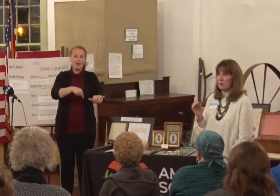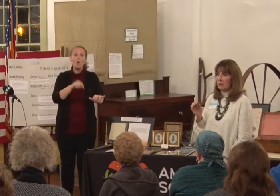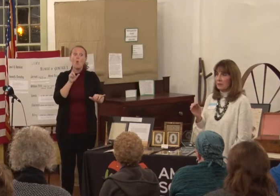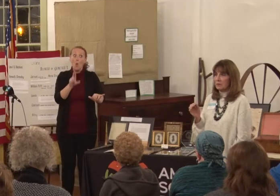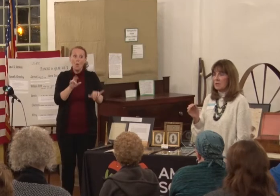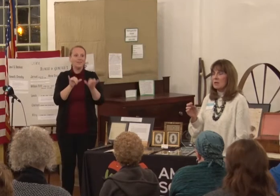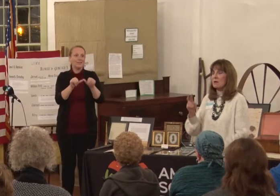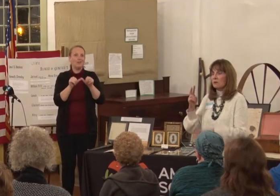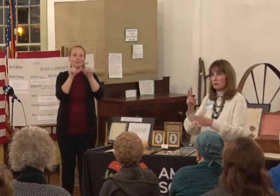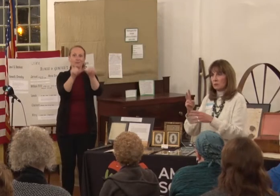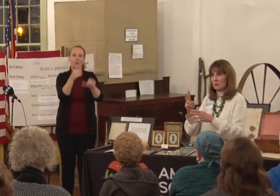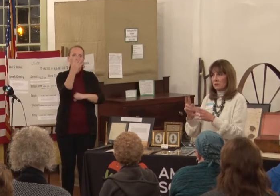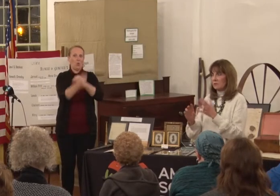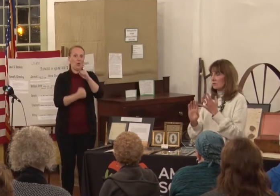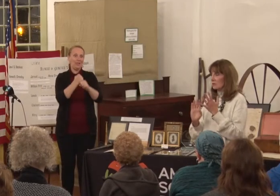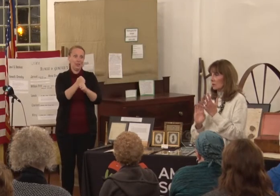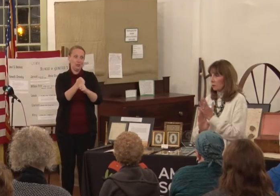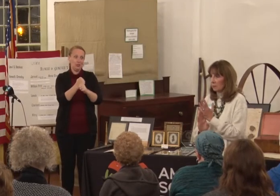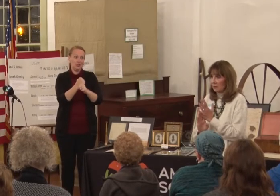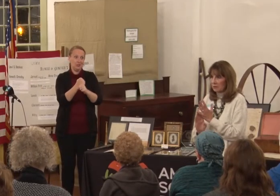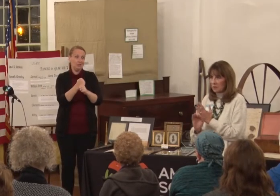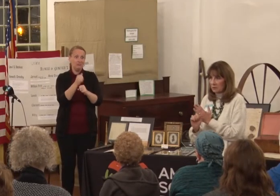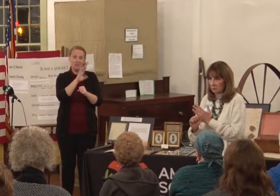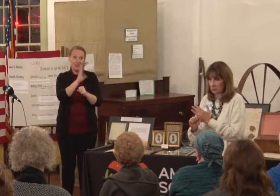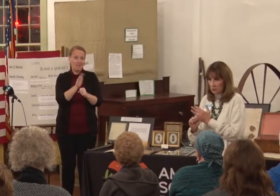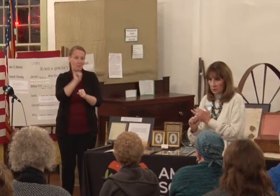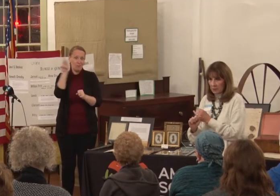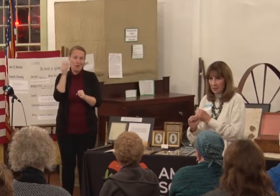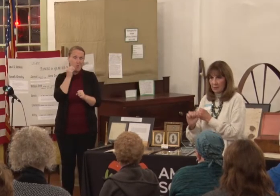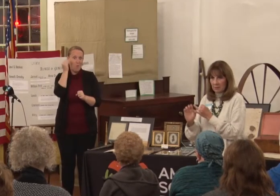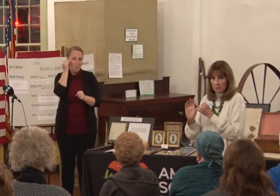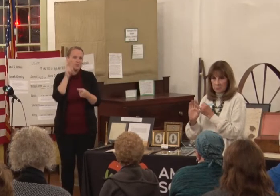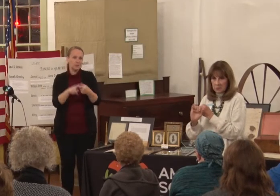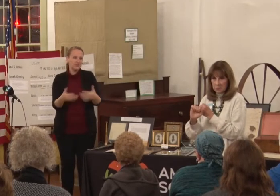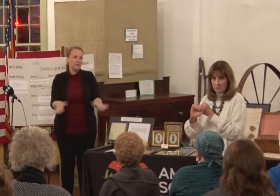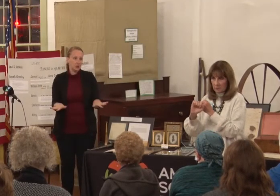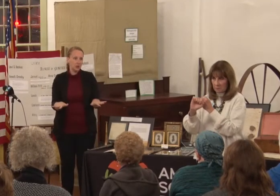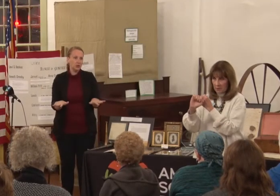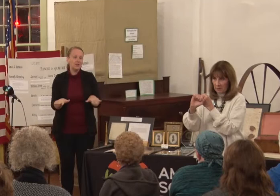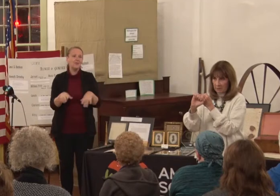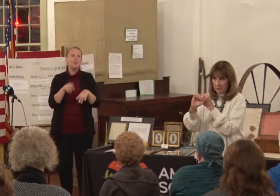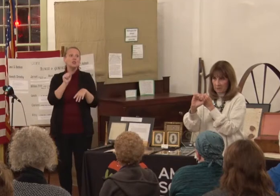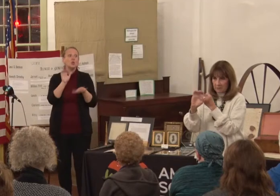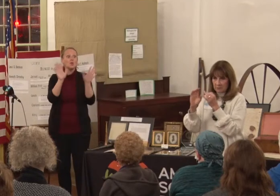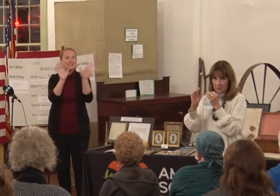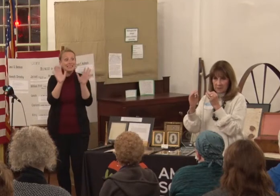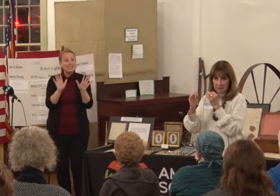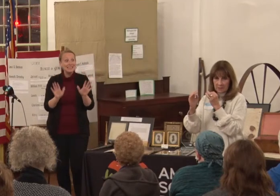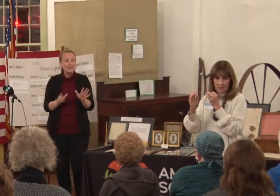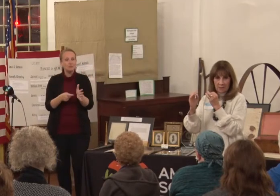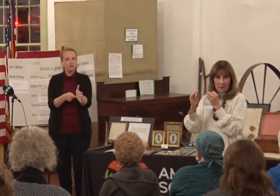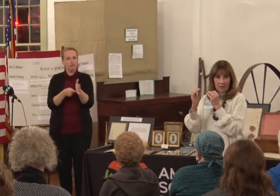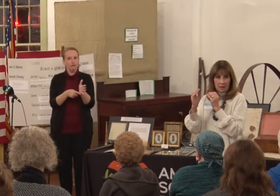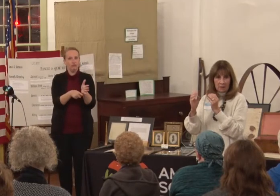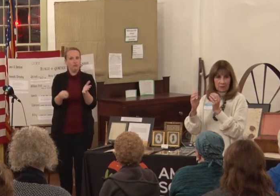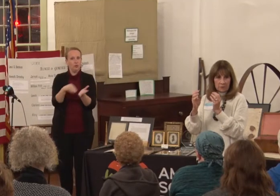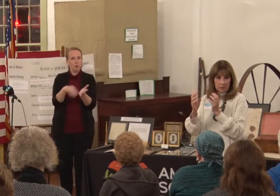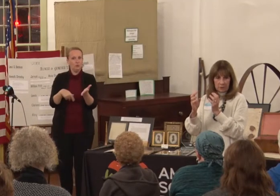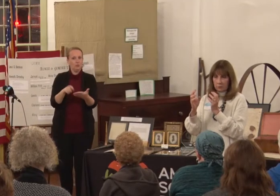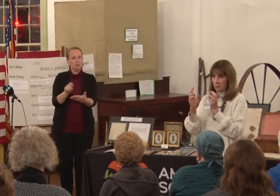parents. Two reasons, to tell their parents how they were doing, but it was also for the parents to have some insight on how their child was